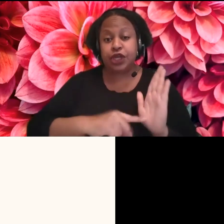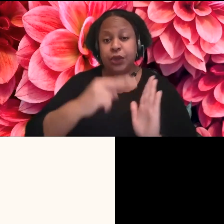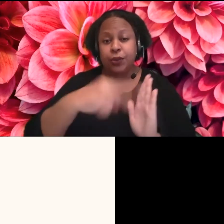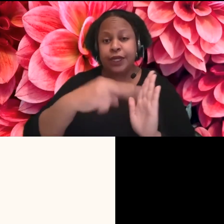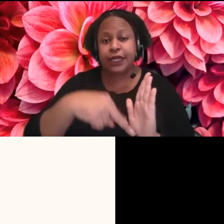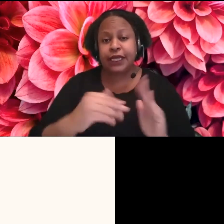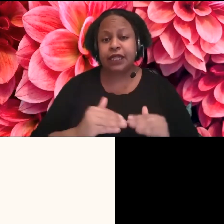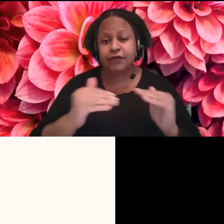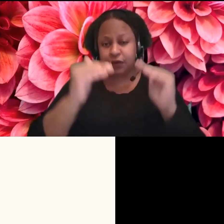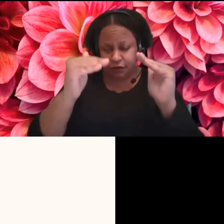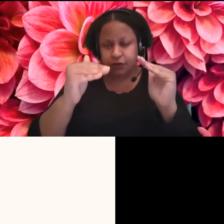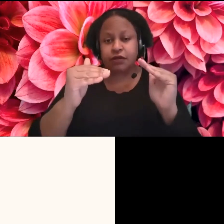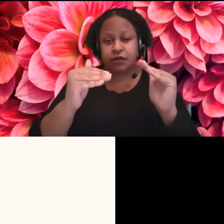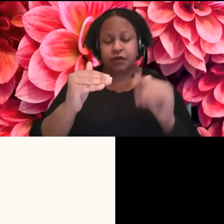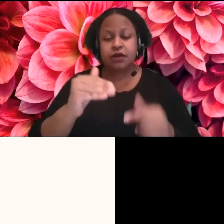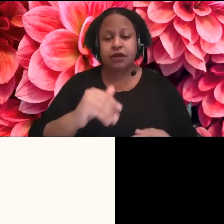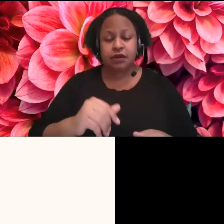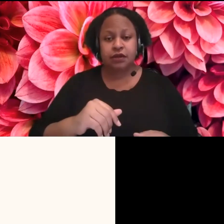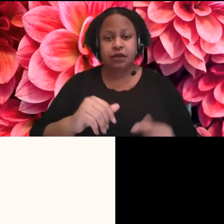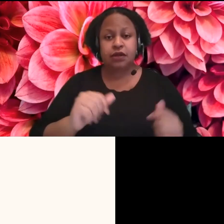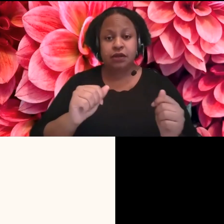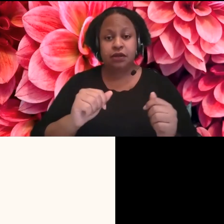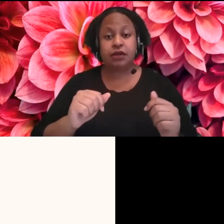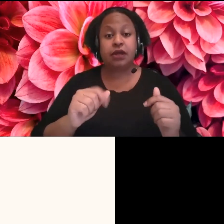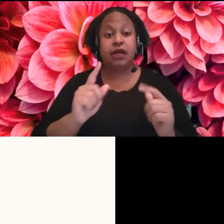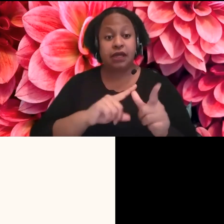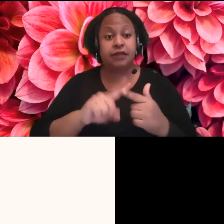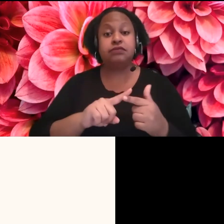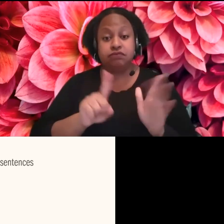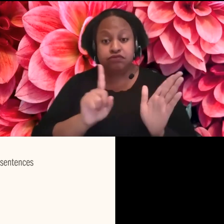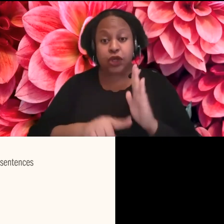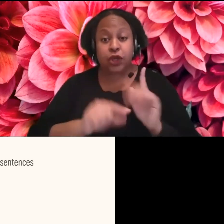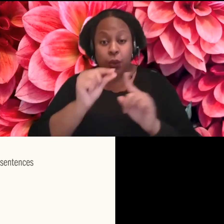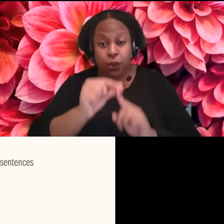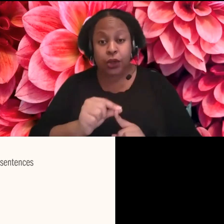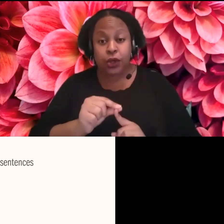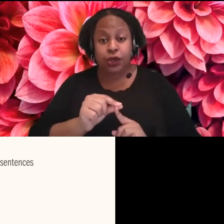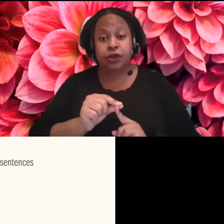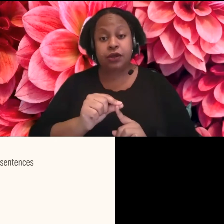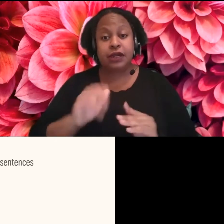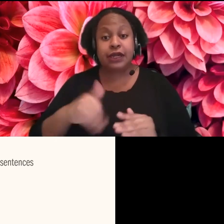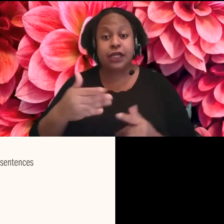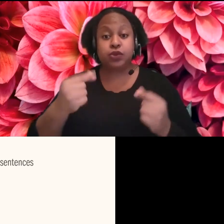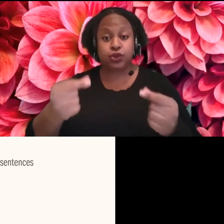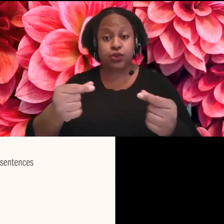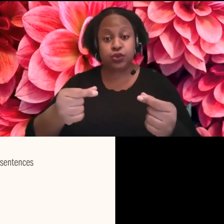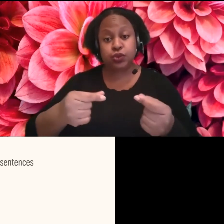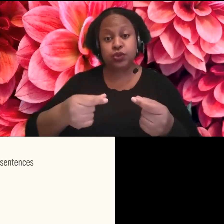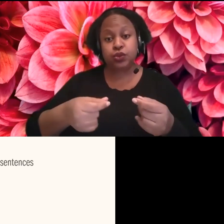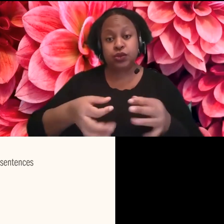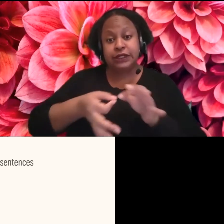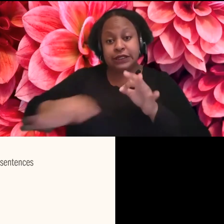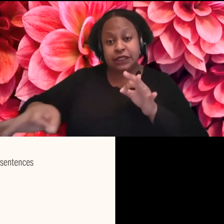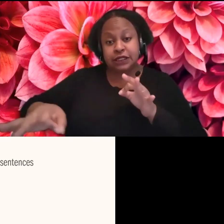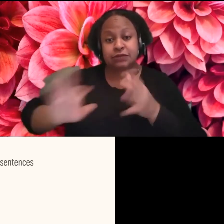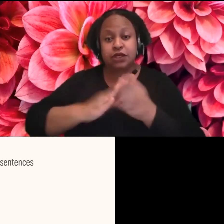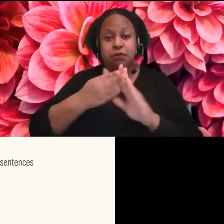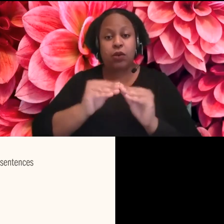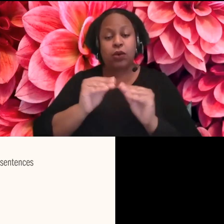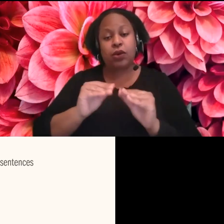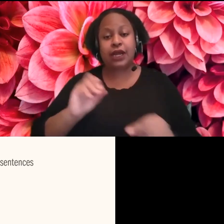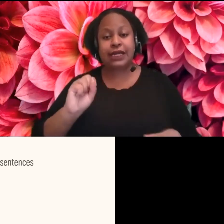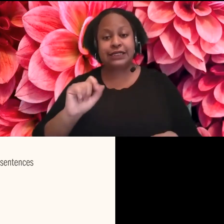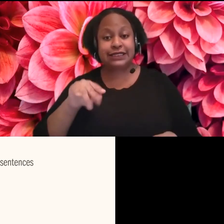and your words, you're going to start simplifying your sentences. So shorten your sentences. So,